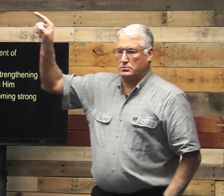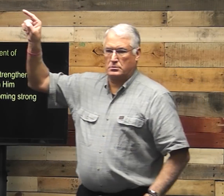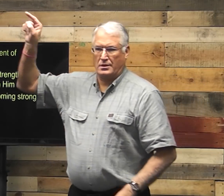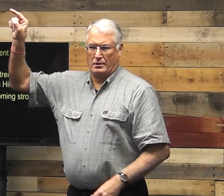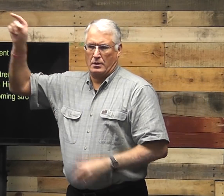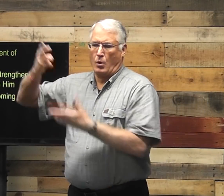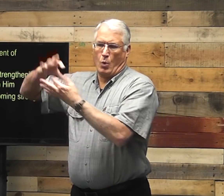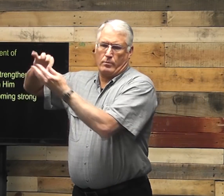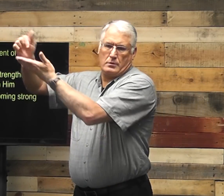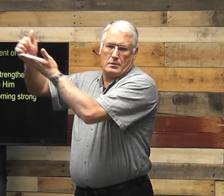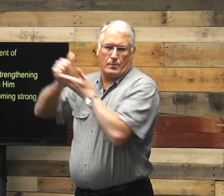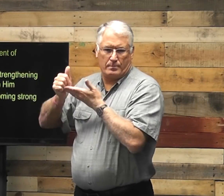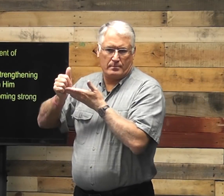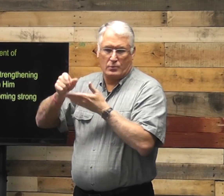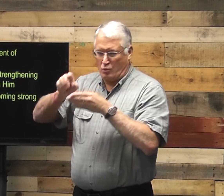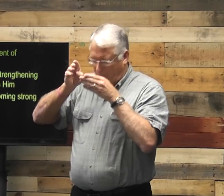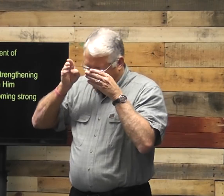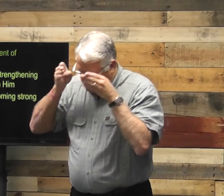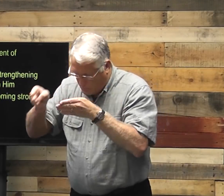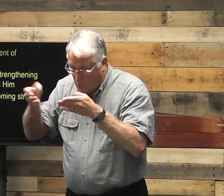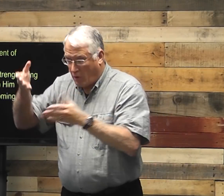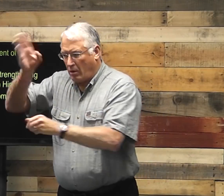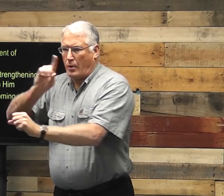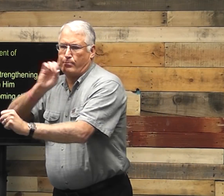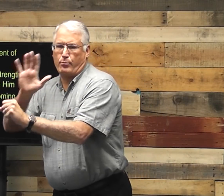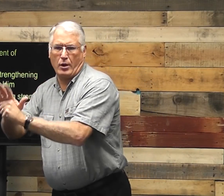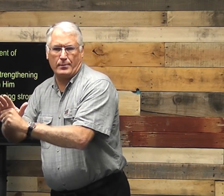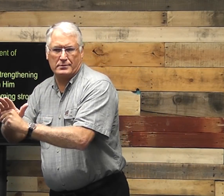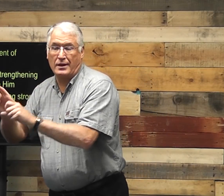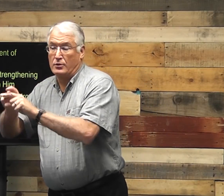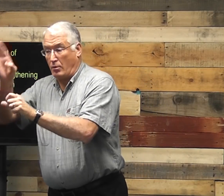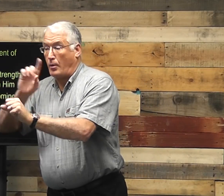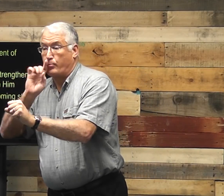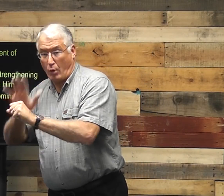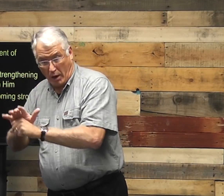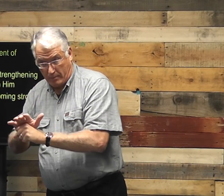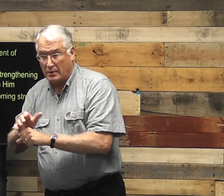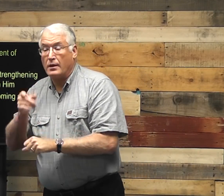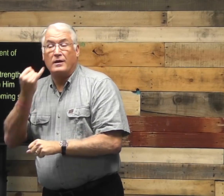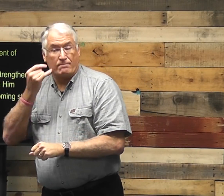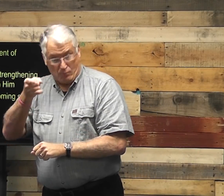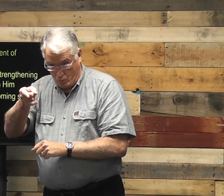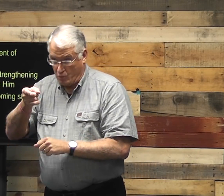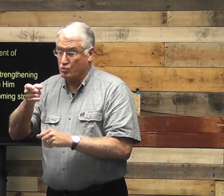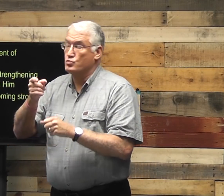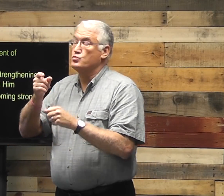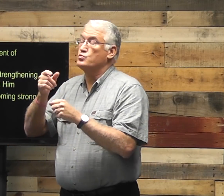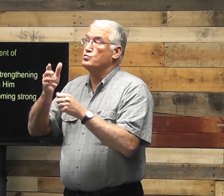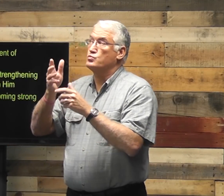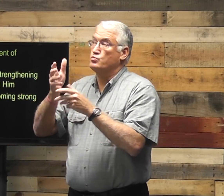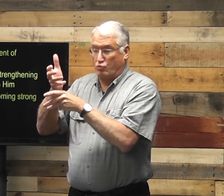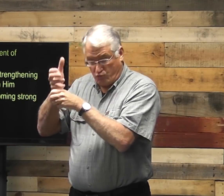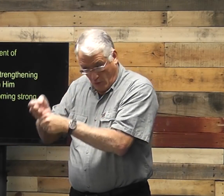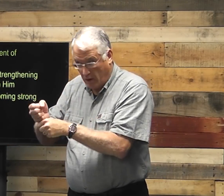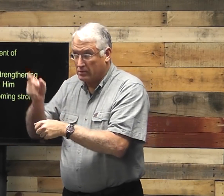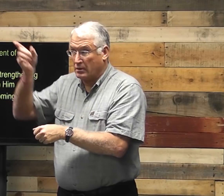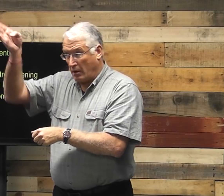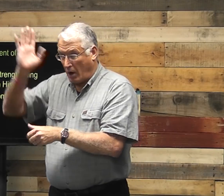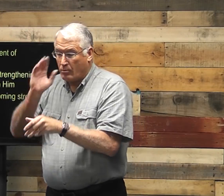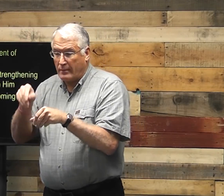focusing in on God and the Holy Spirit help. And God promised that if you trusted in